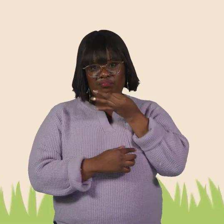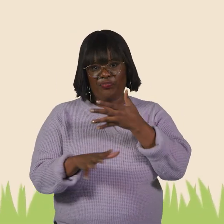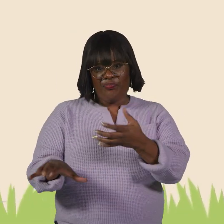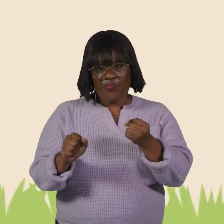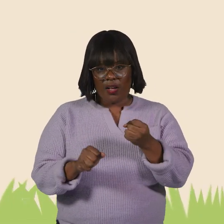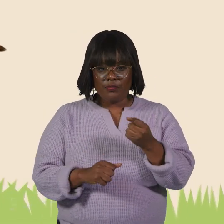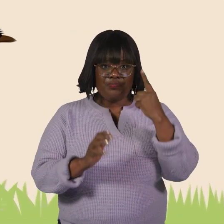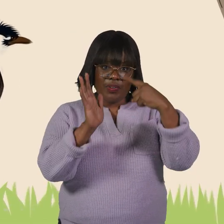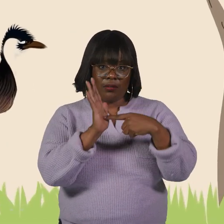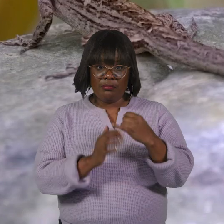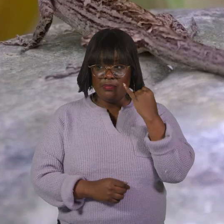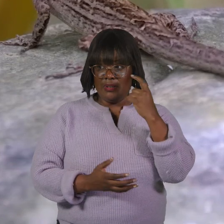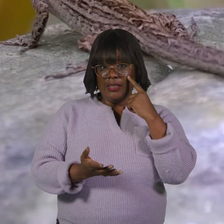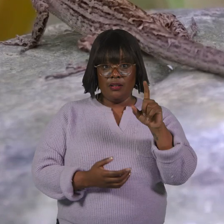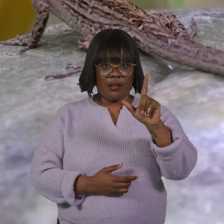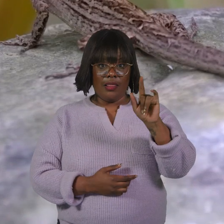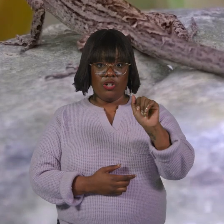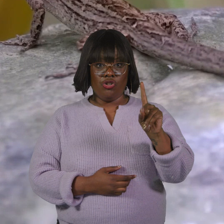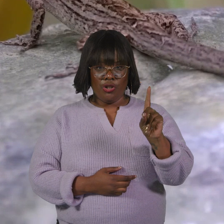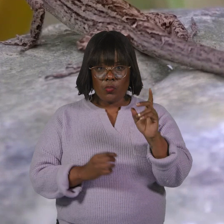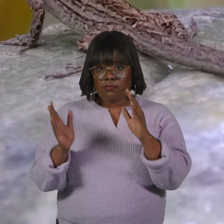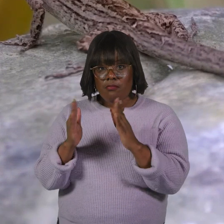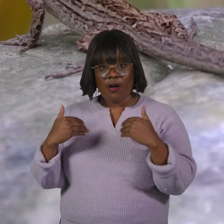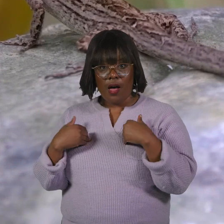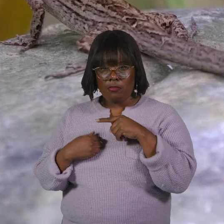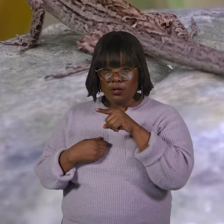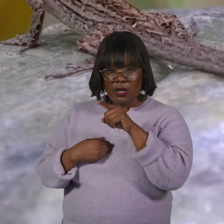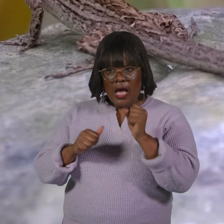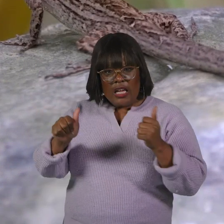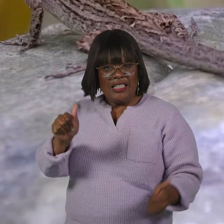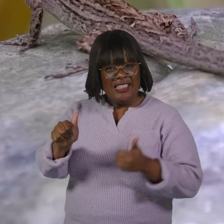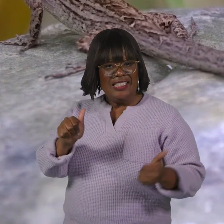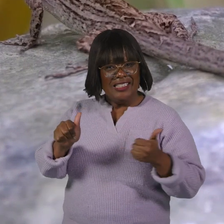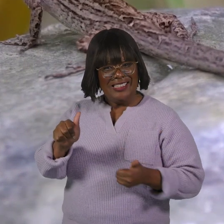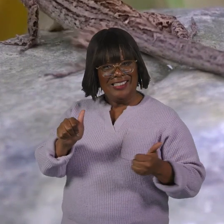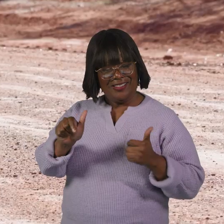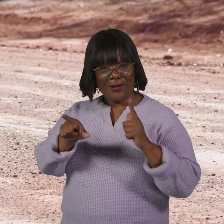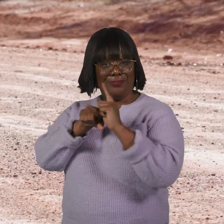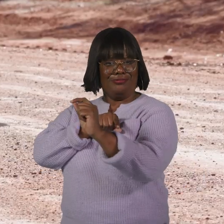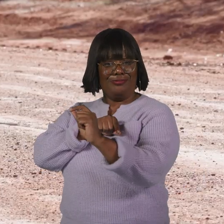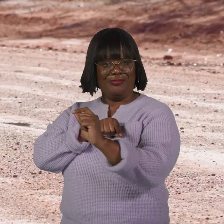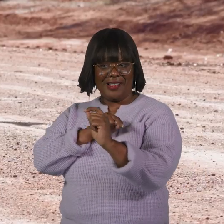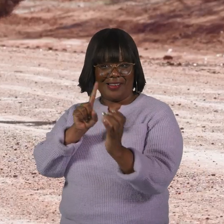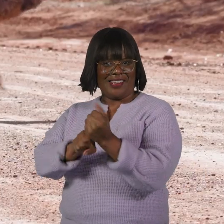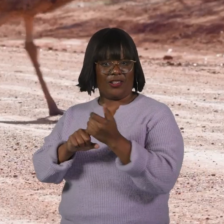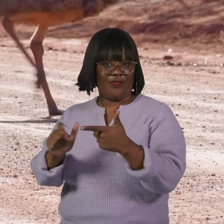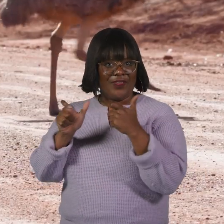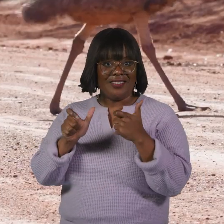runners, too. For instance, if they see a lizard or other small animal nearby, they can chase after it and catch it